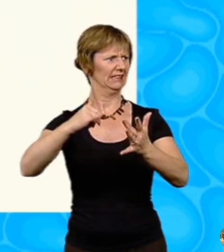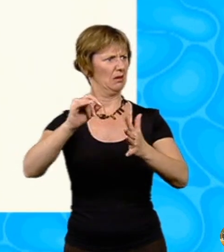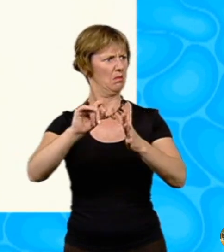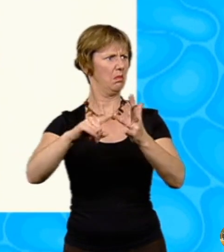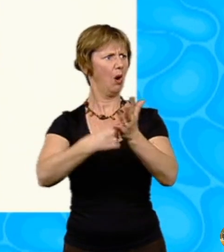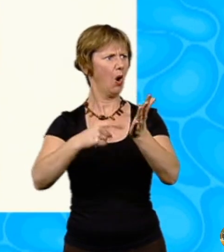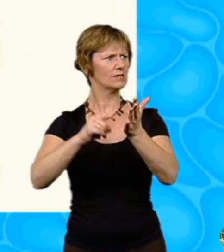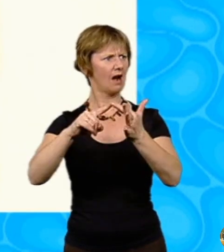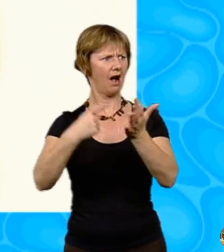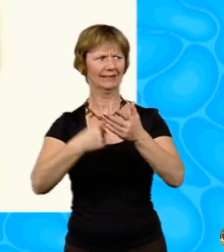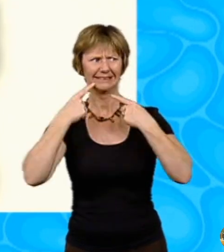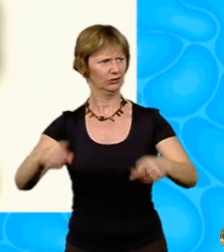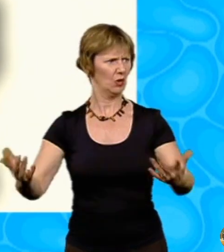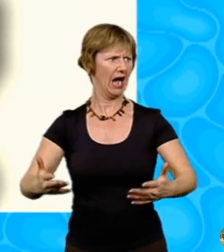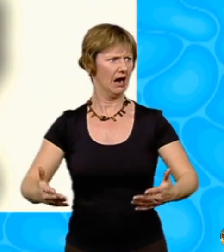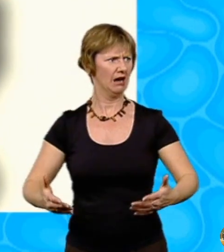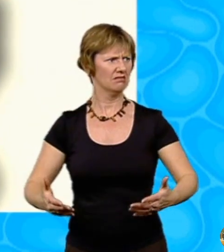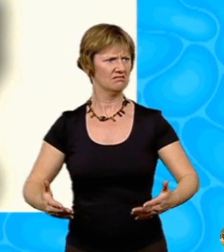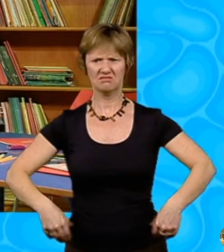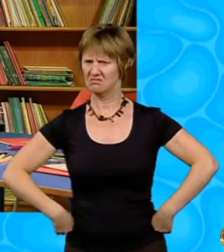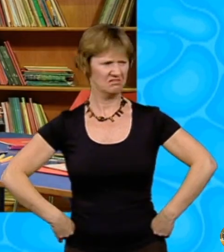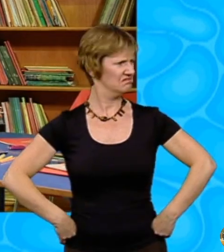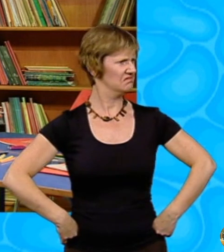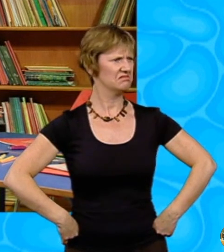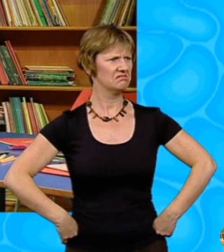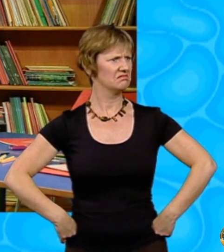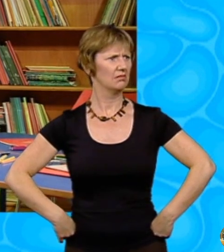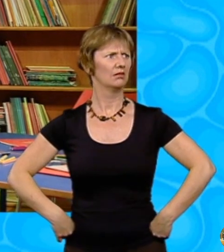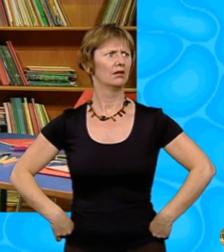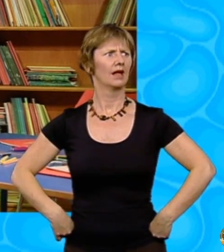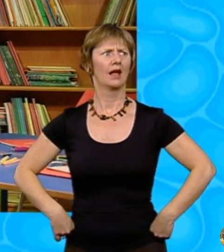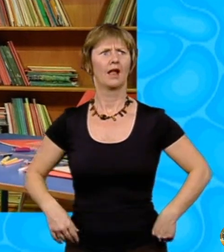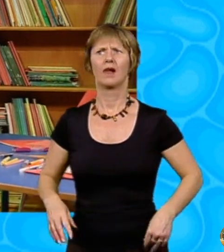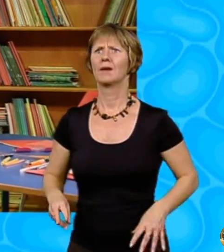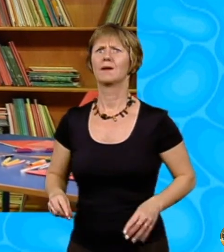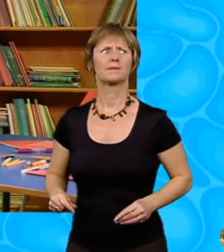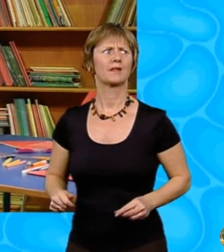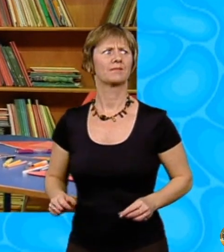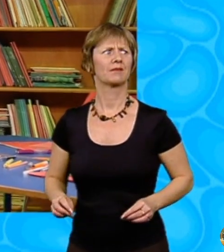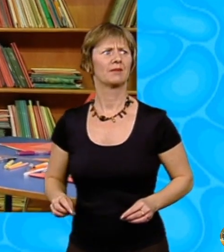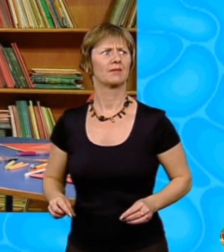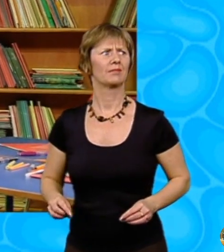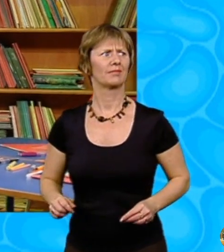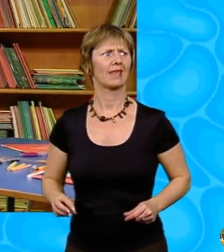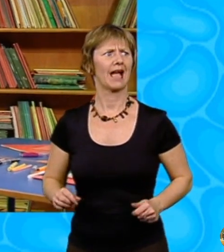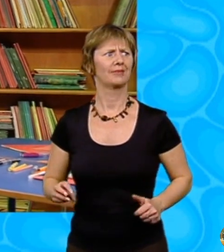Porter? She asked no one in particular. Er, she just stepped out for a moment, Hannah replied.